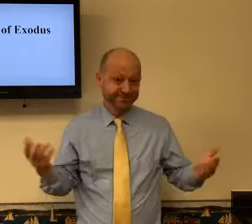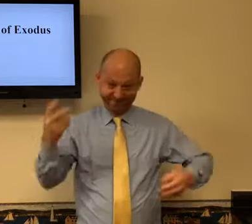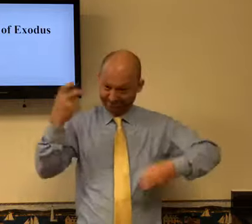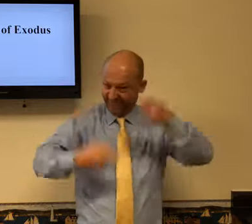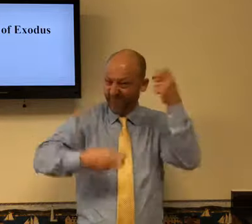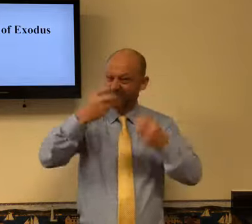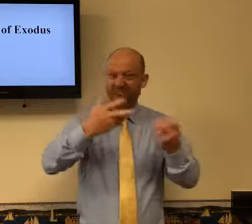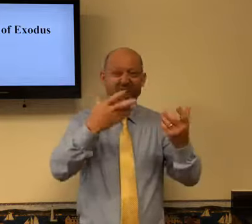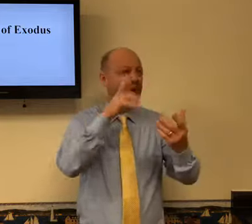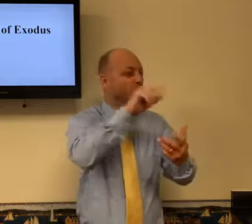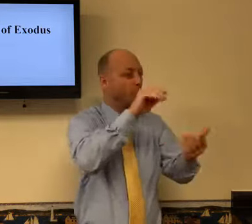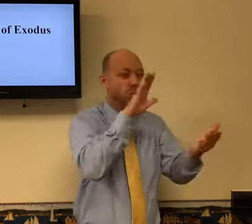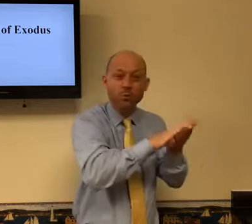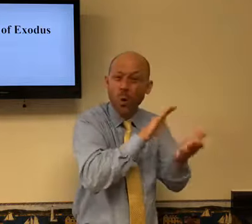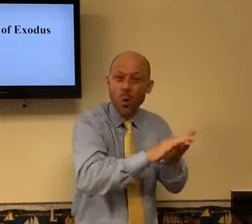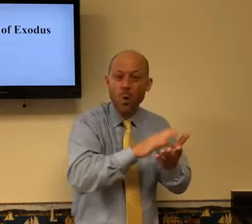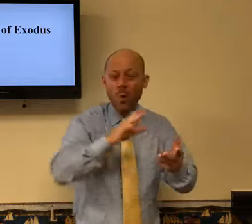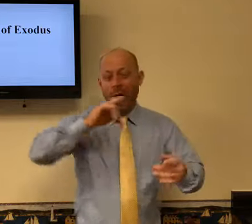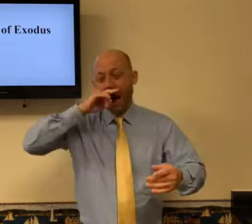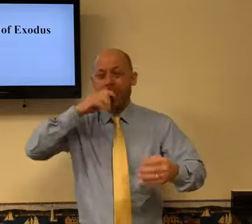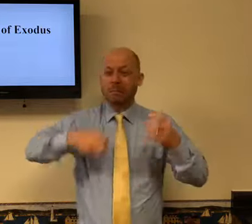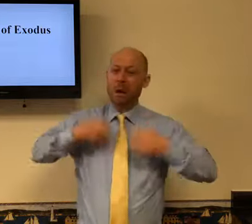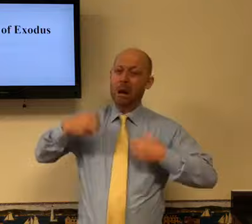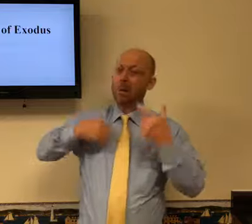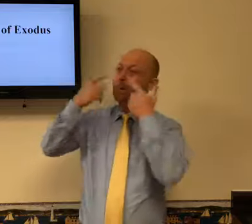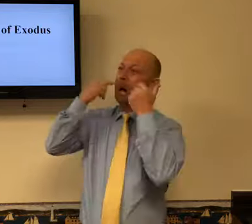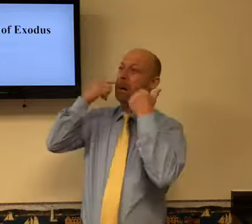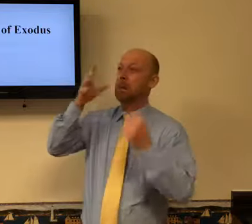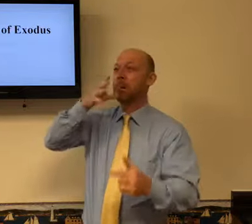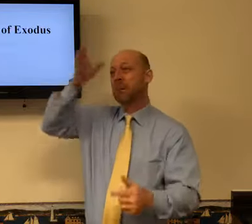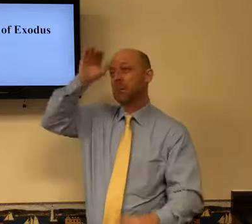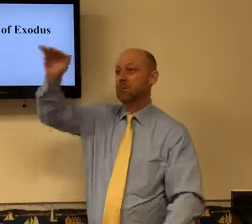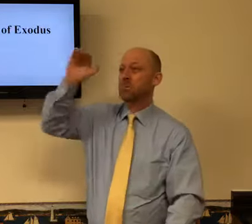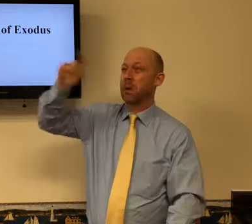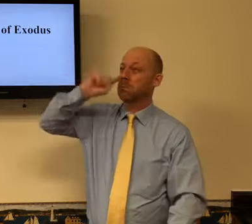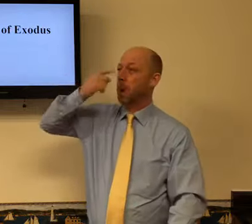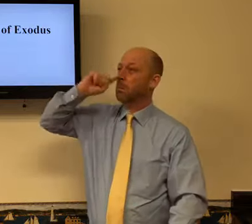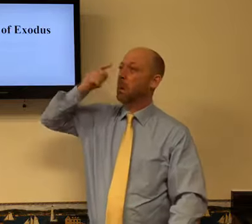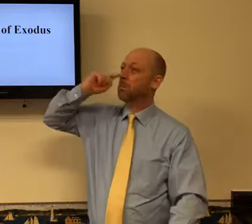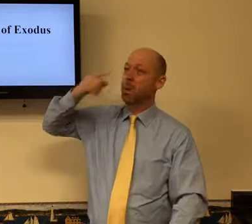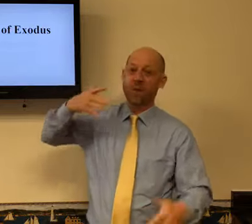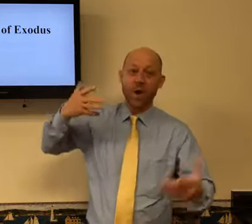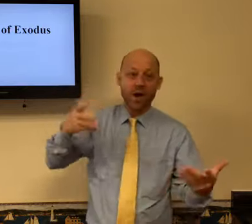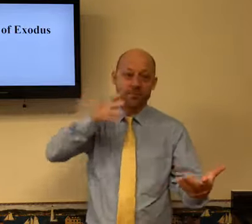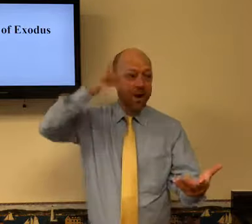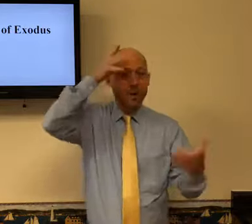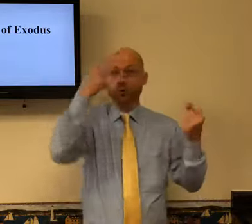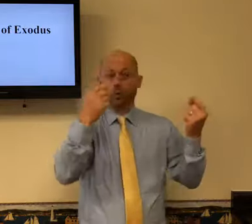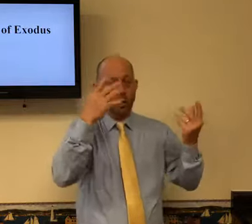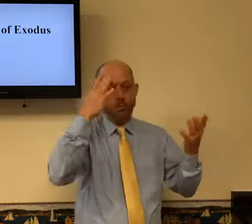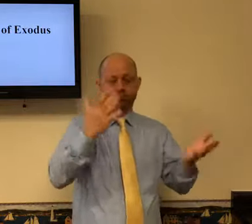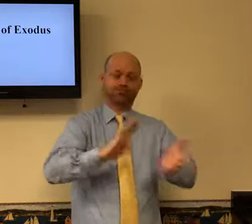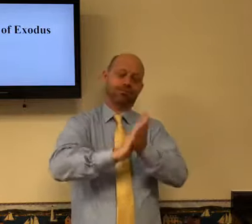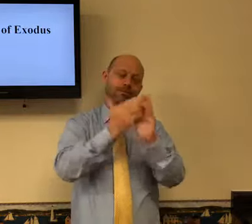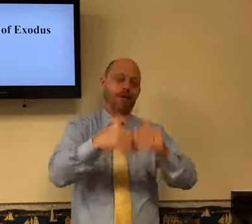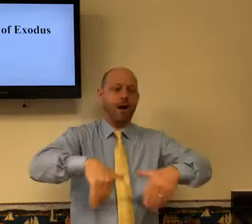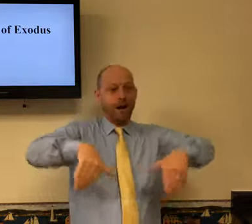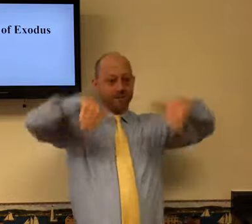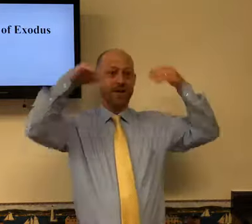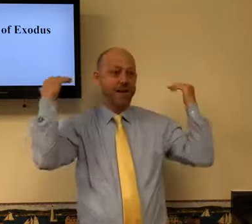wants to see what our attitude is going to be with all the problems. There's been no school, the kids have been frustrated, and all we hear is mom and dad on board.